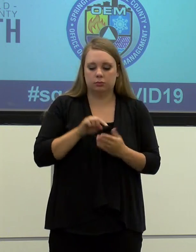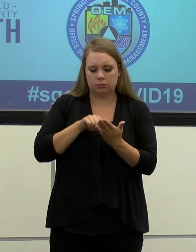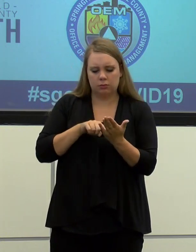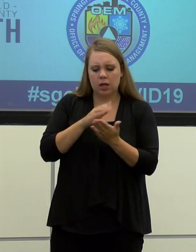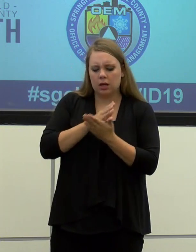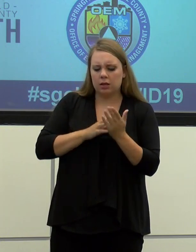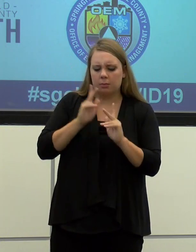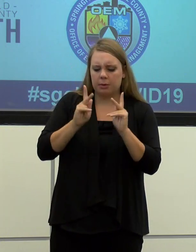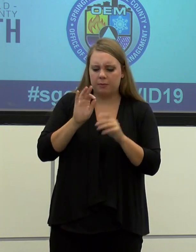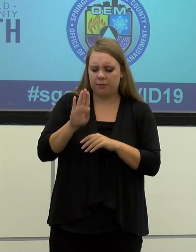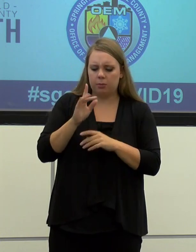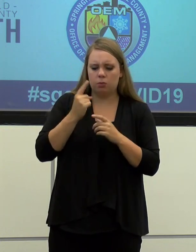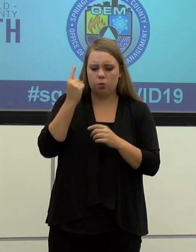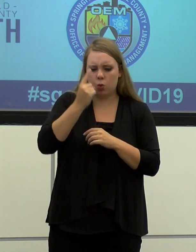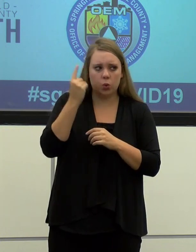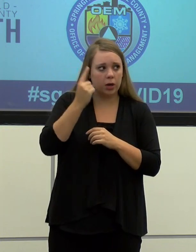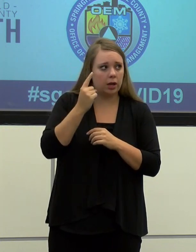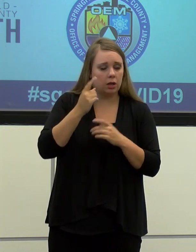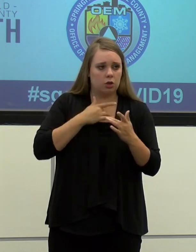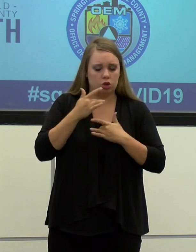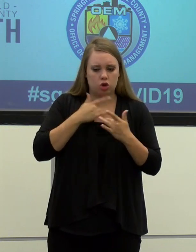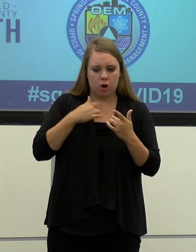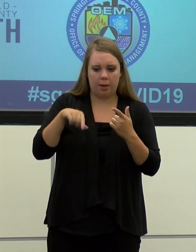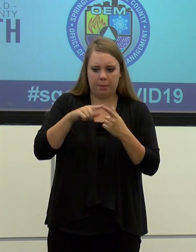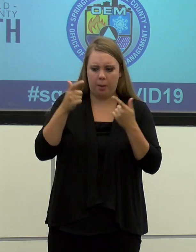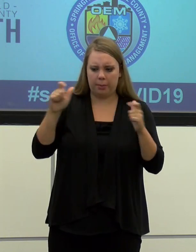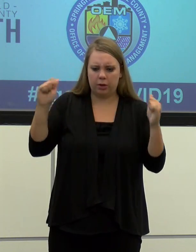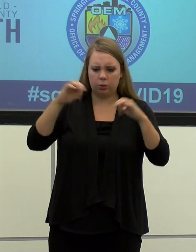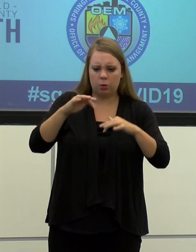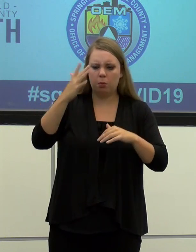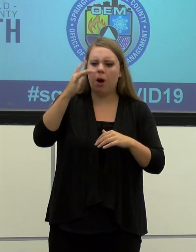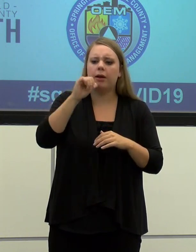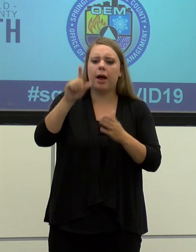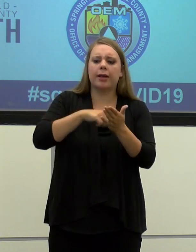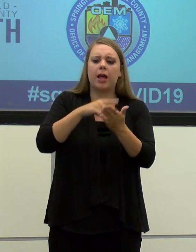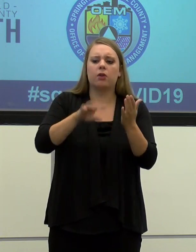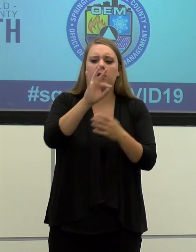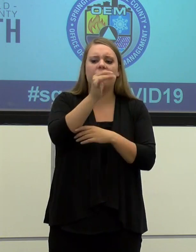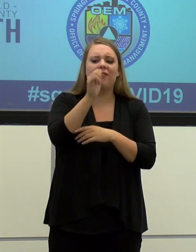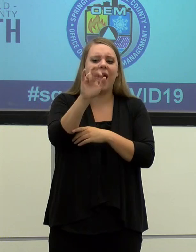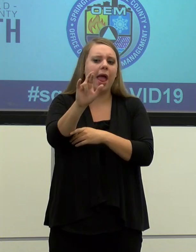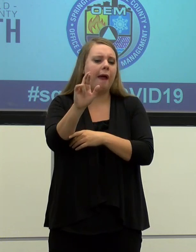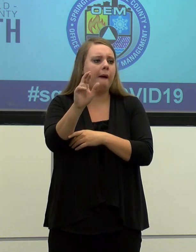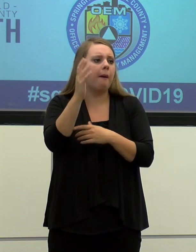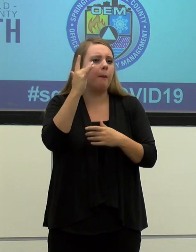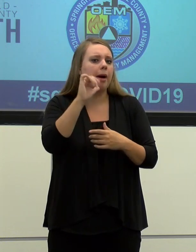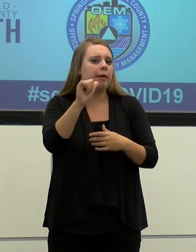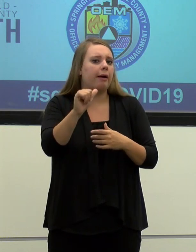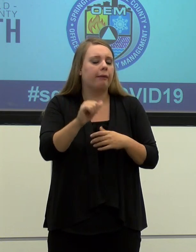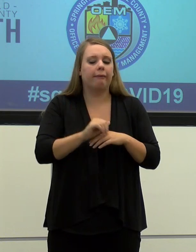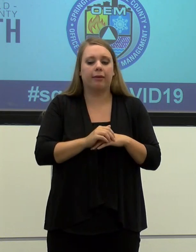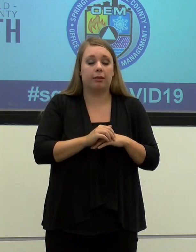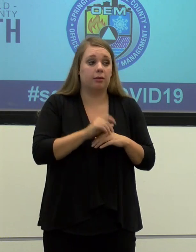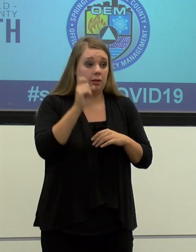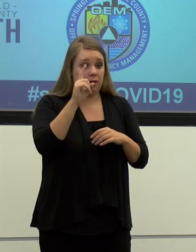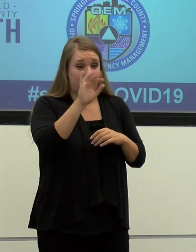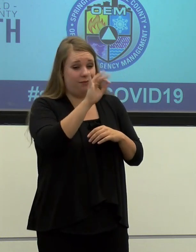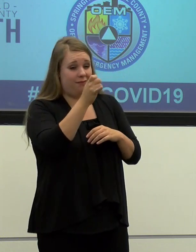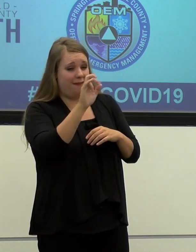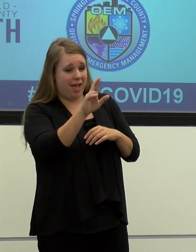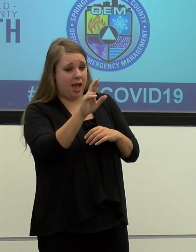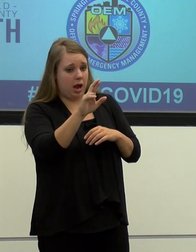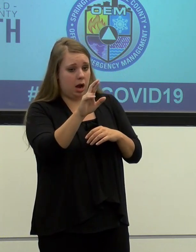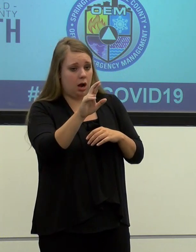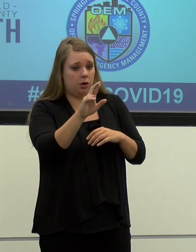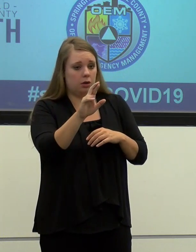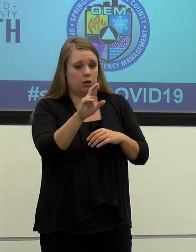the concern is about large groups. Why wasn't the fair canceled? Uh, you know, the, fair met all of the